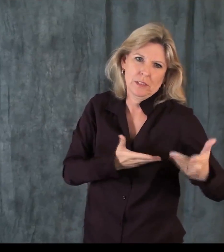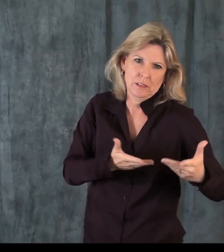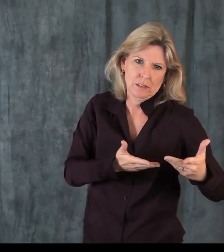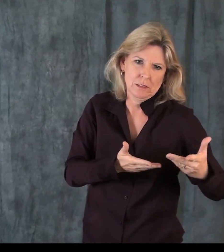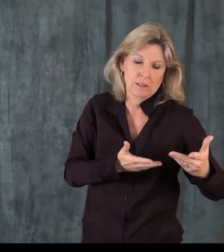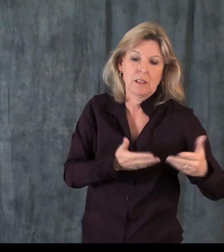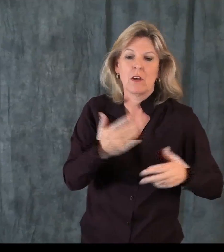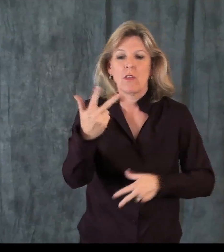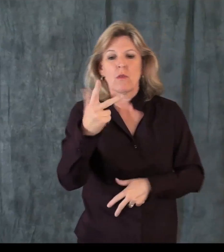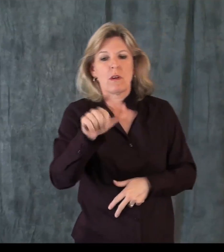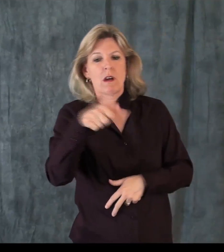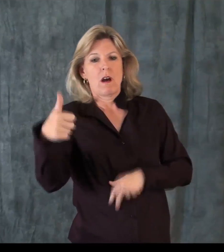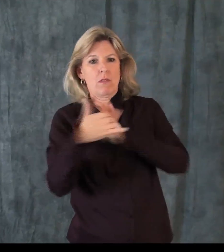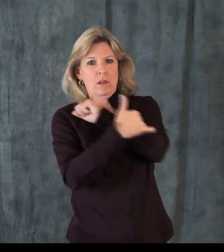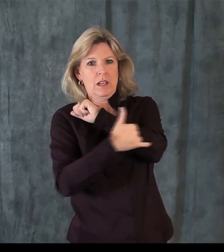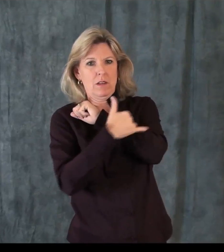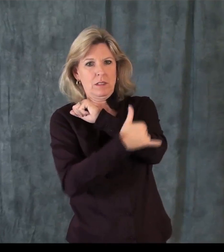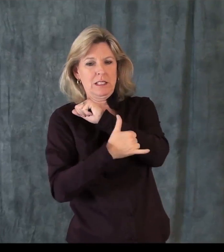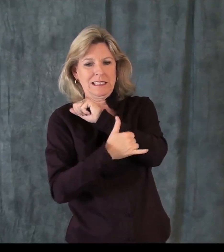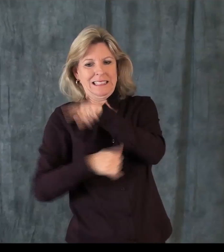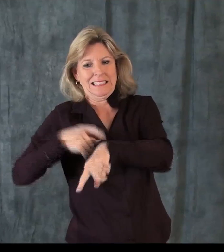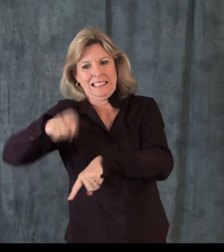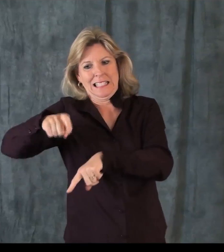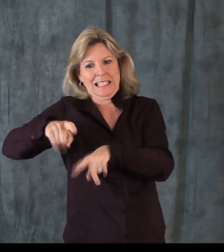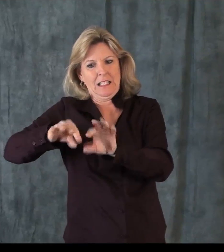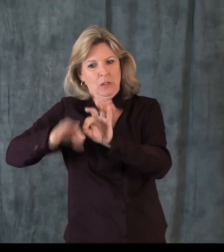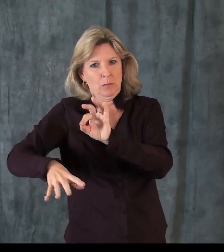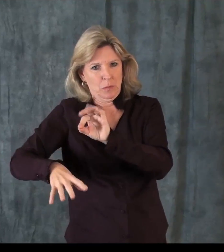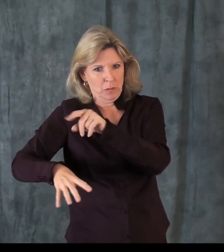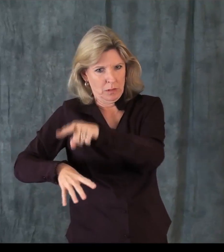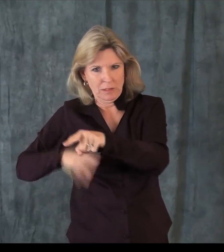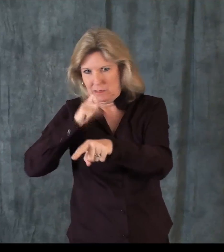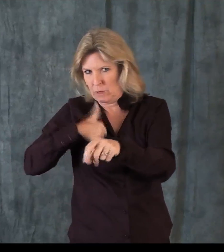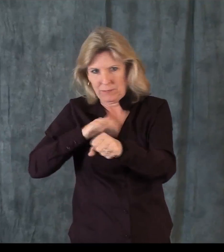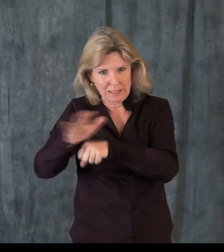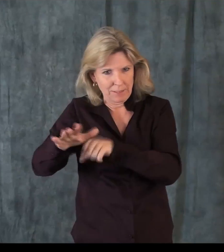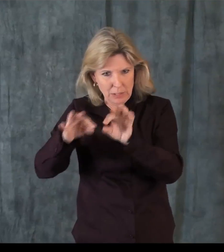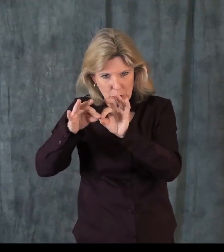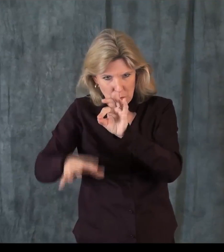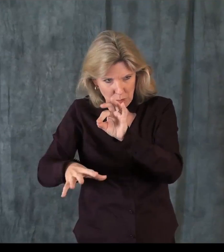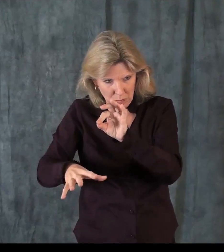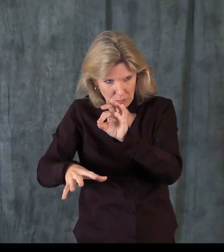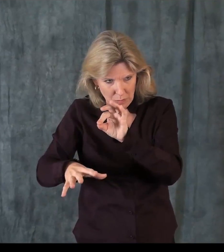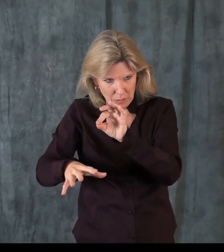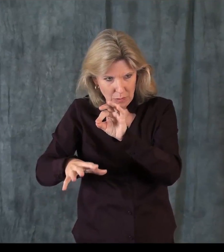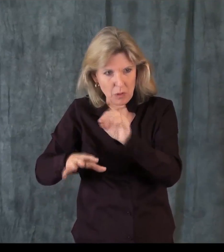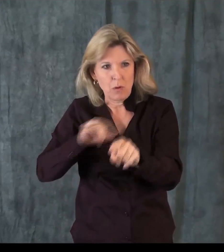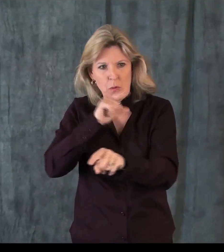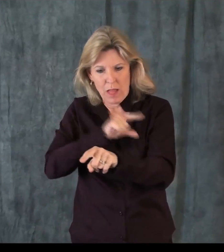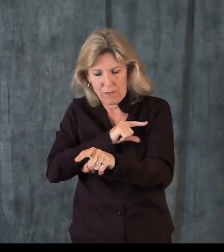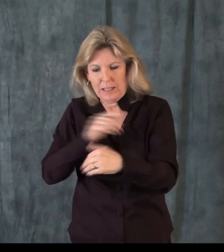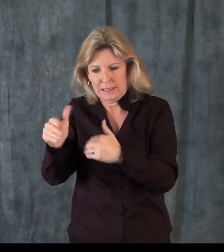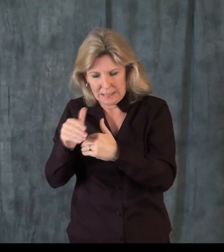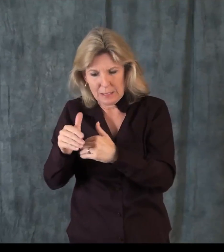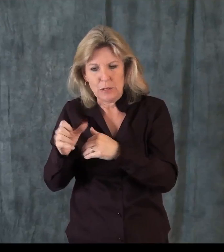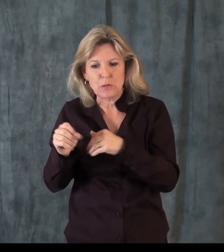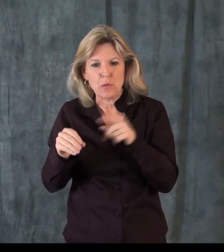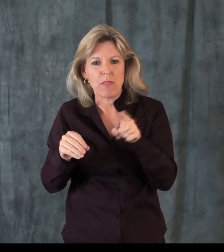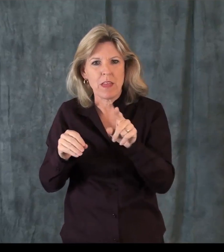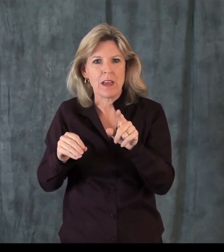interpreting services to the other three counties. And those are the three counties where interpreting services are needed just because there are insufficient interpreters that